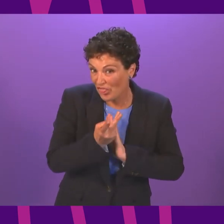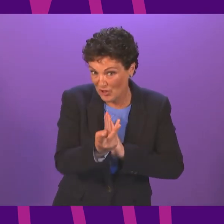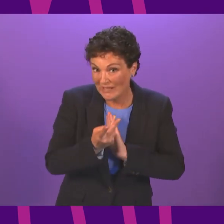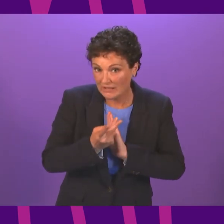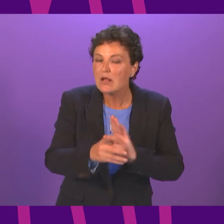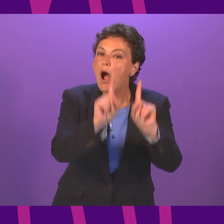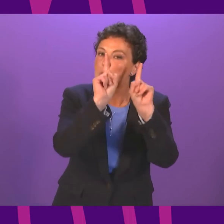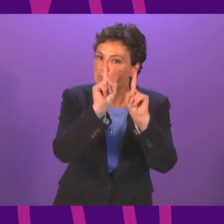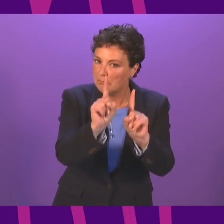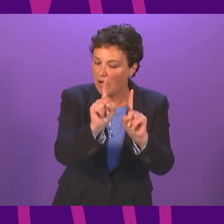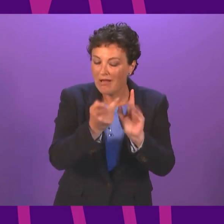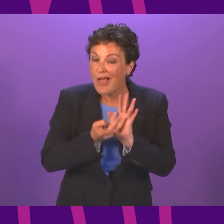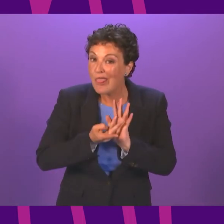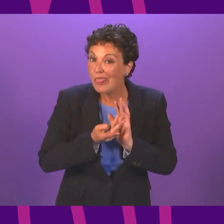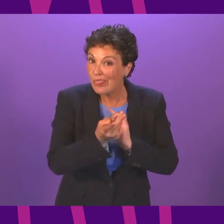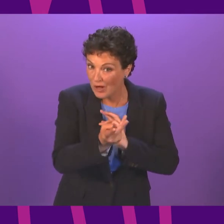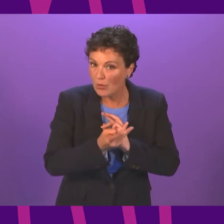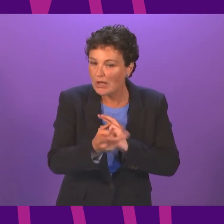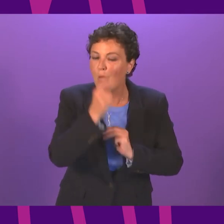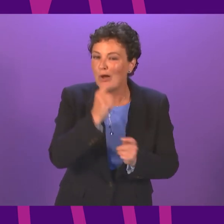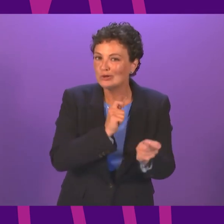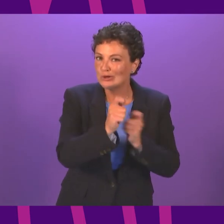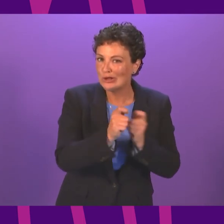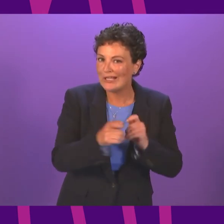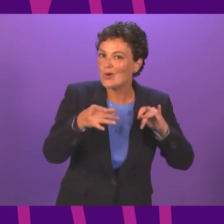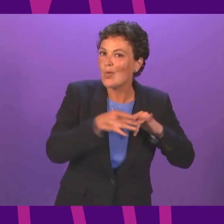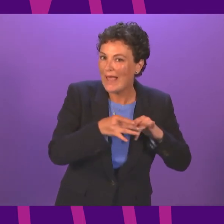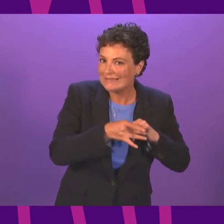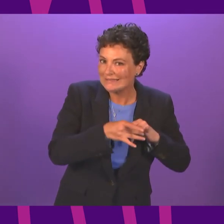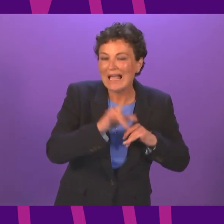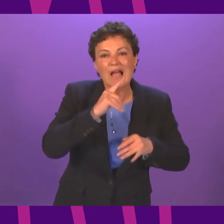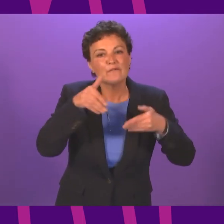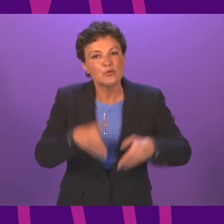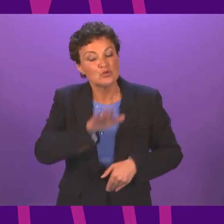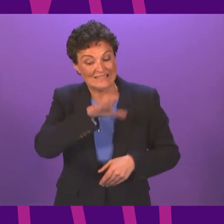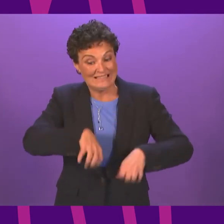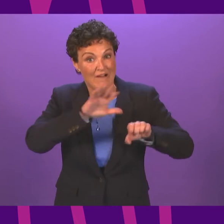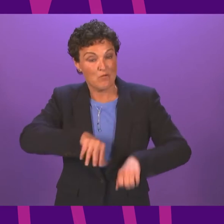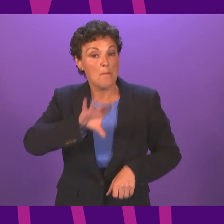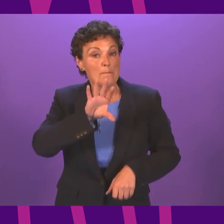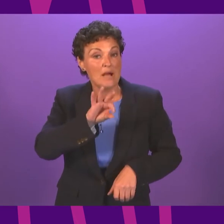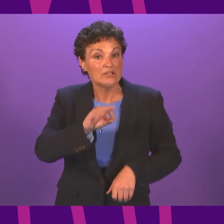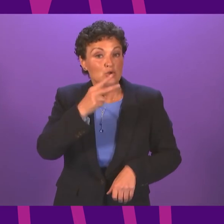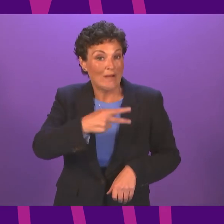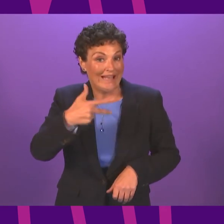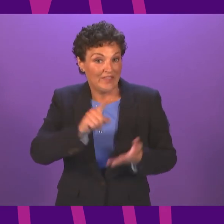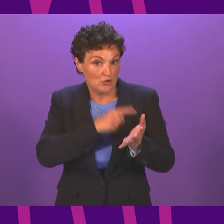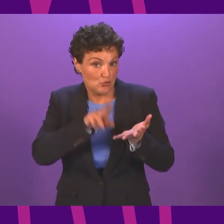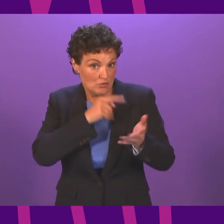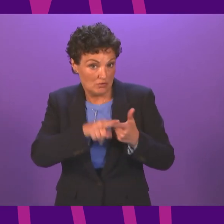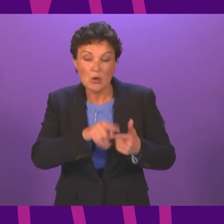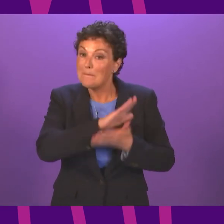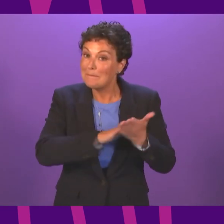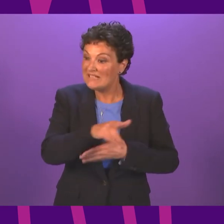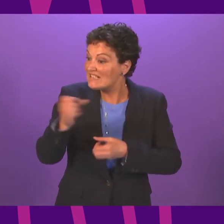important changes to the rules on weddings and funerals. These will take effect from Monday, 28 June. For example, suppliers of wedding services and other people